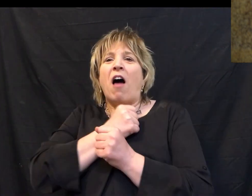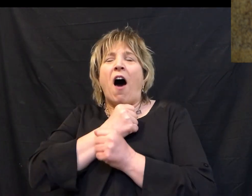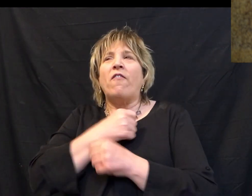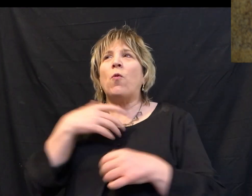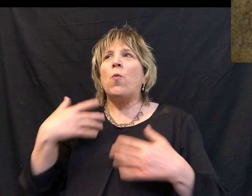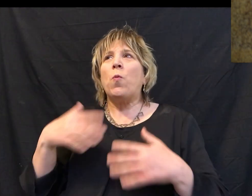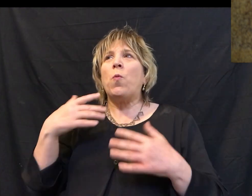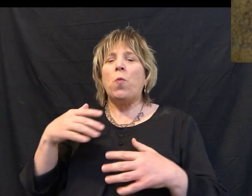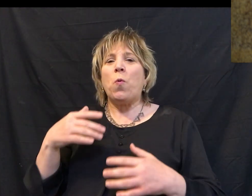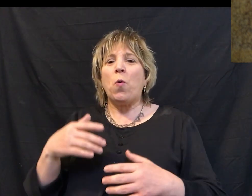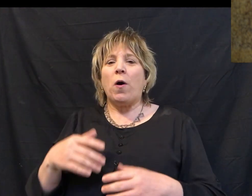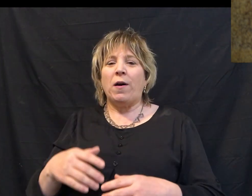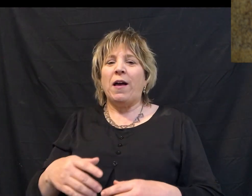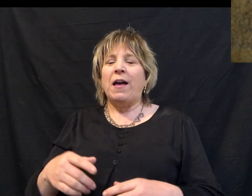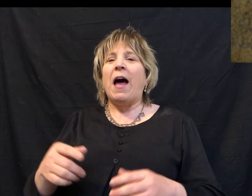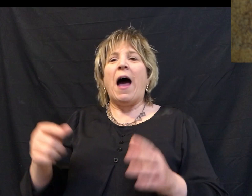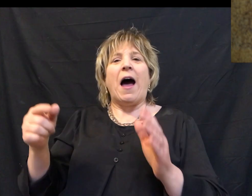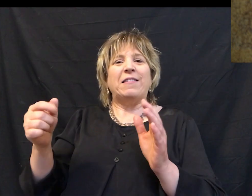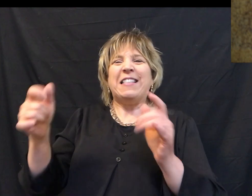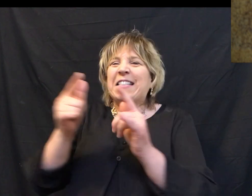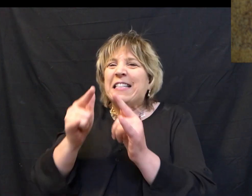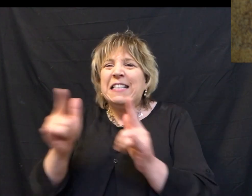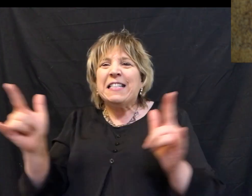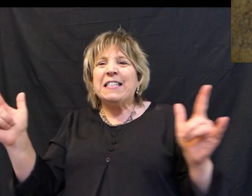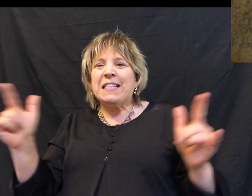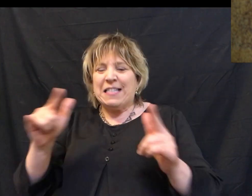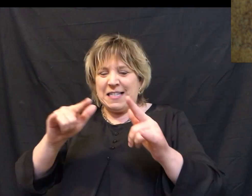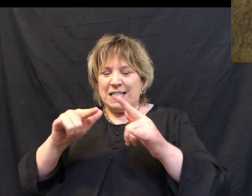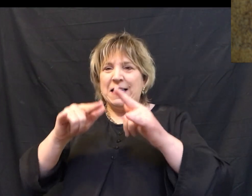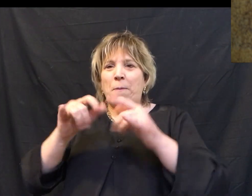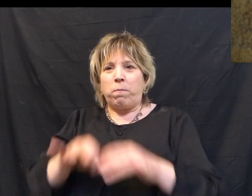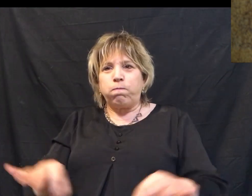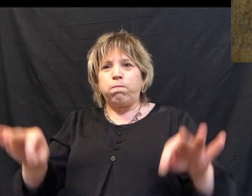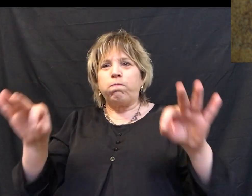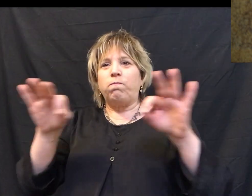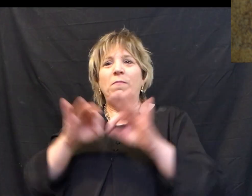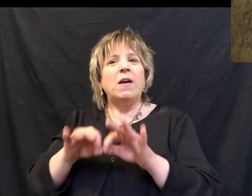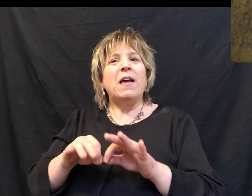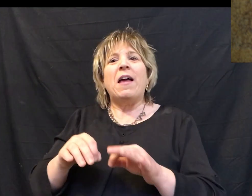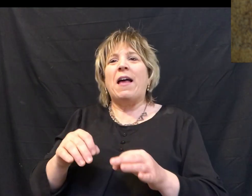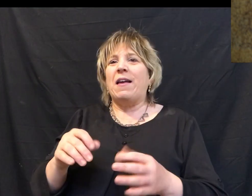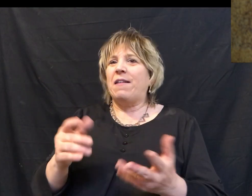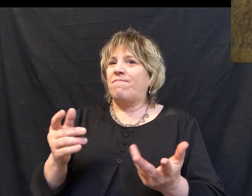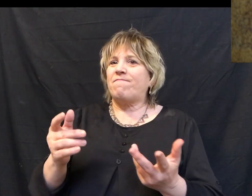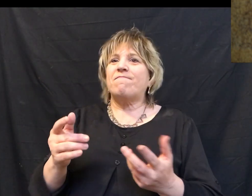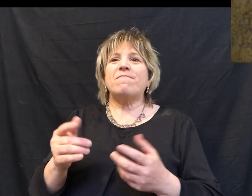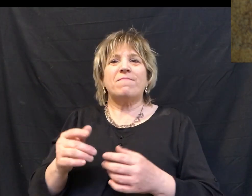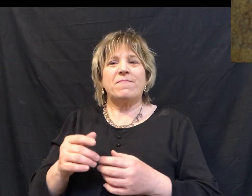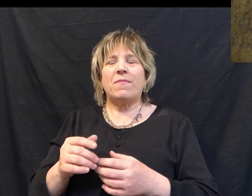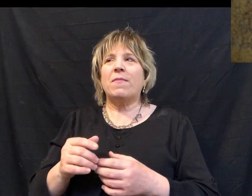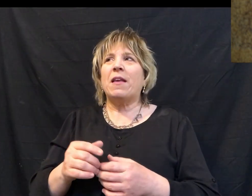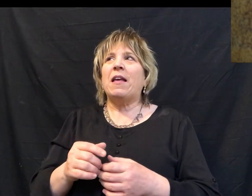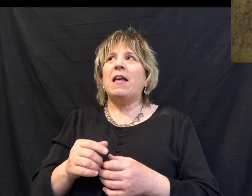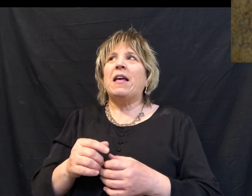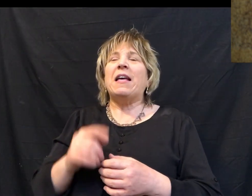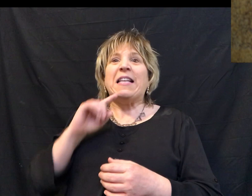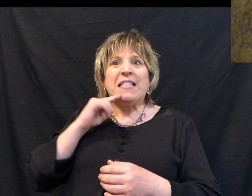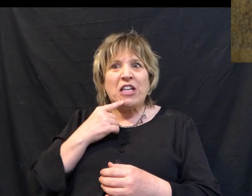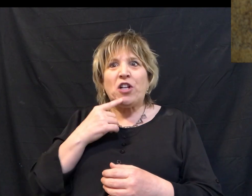love of God. And we sing about how deep and how wide the love of God is. We talk about it. But, you know, I think that